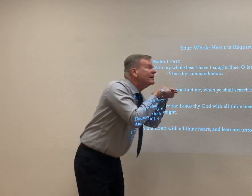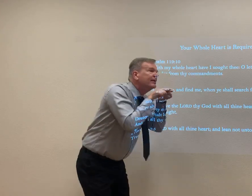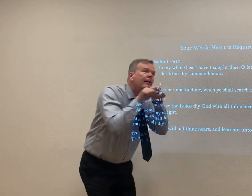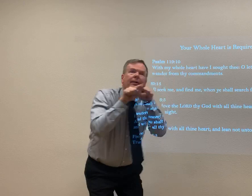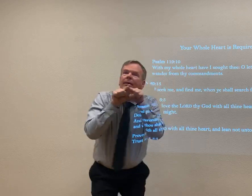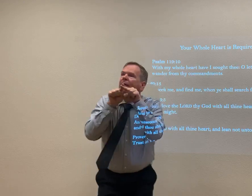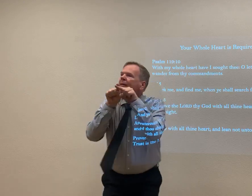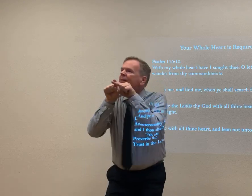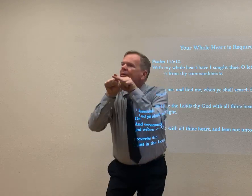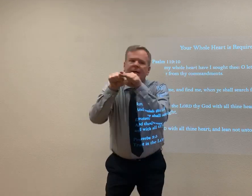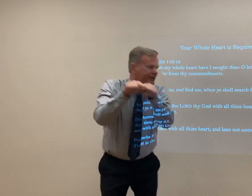Lean.